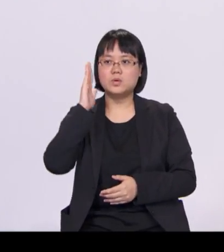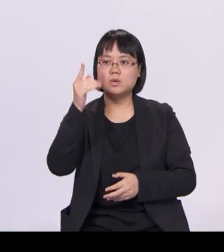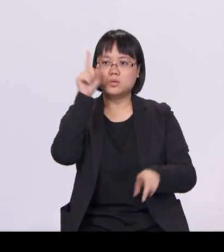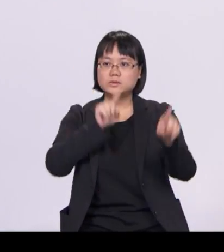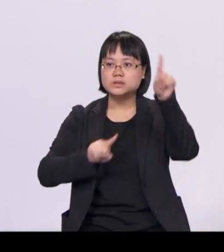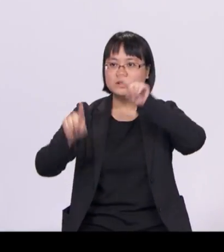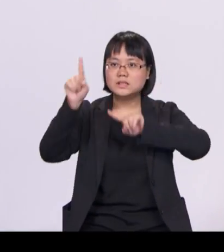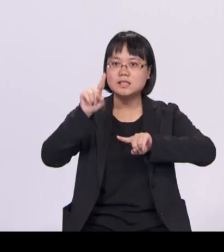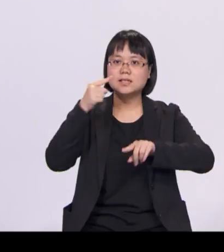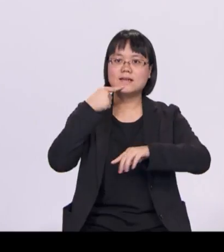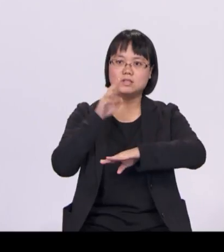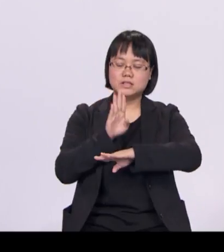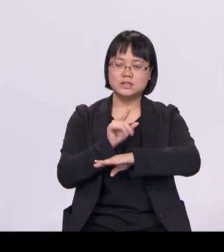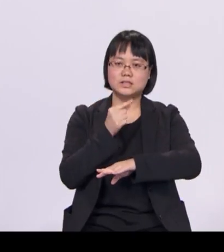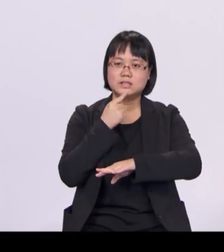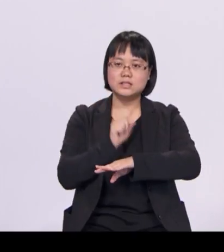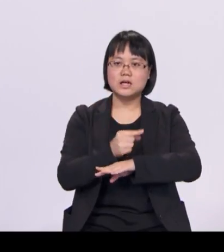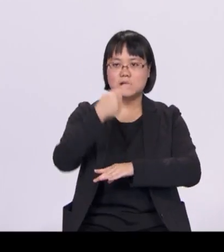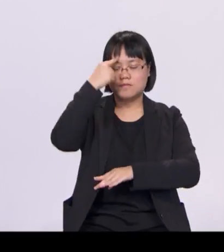borrowings for critical national infrastructures.